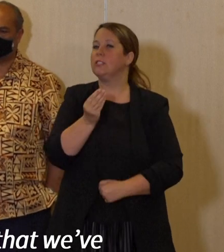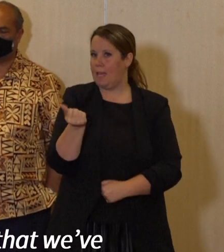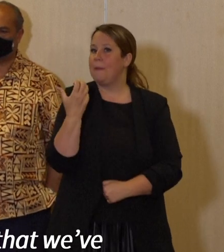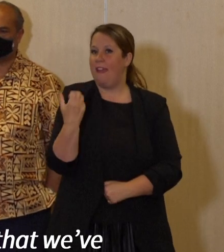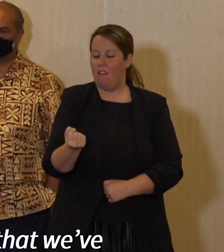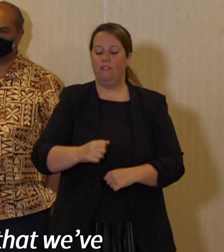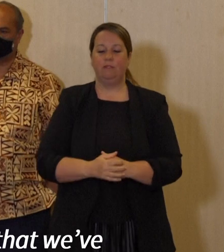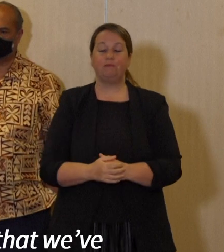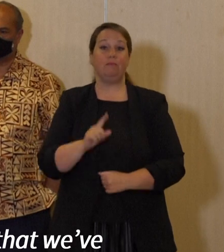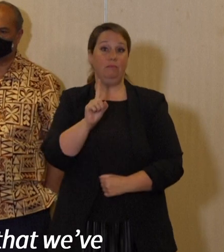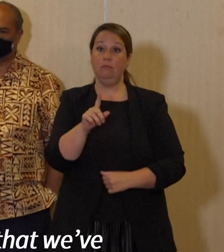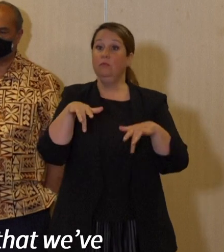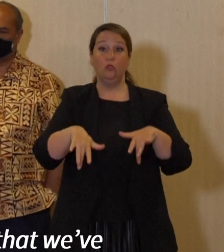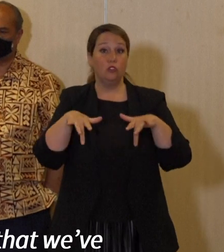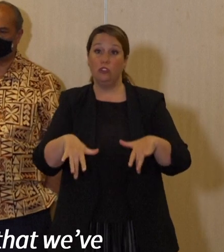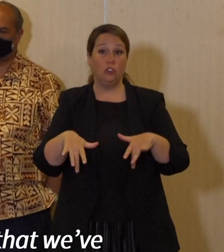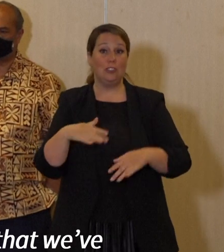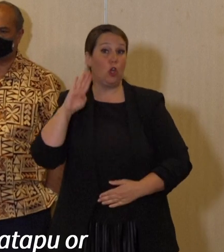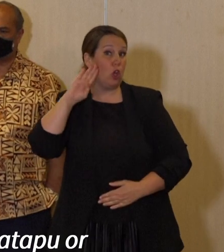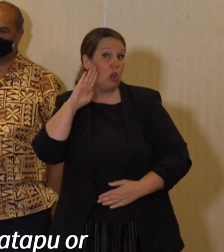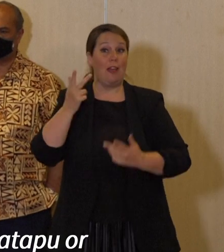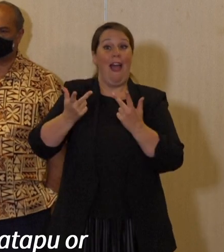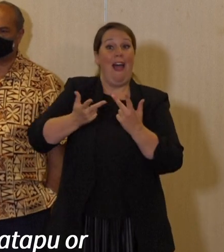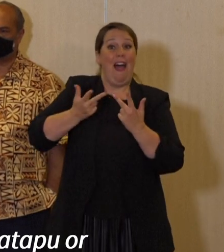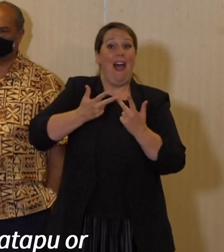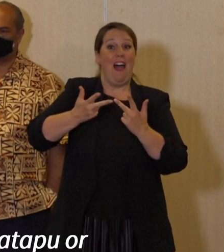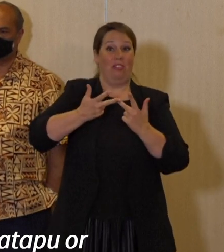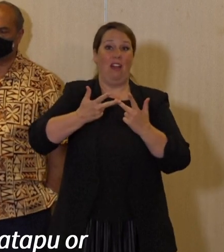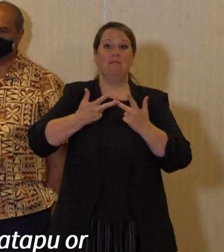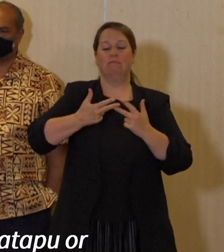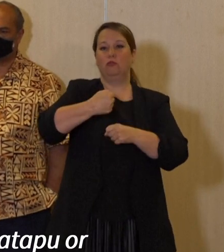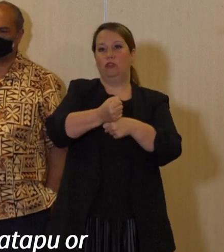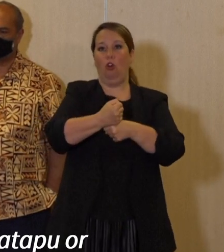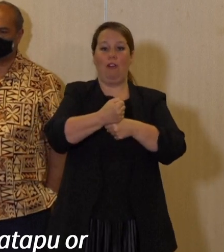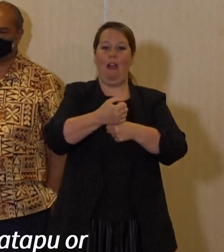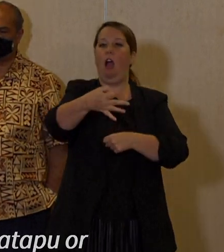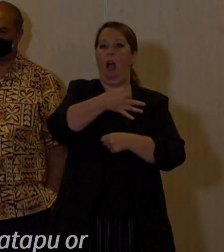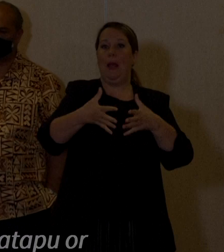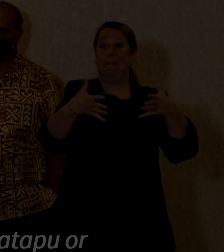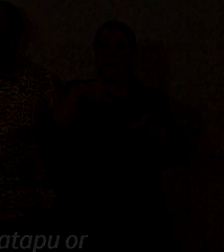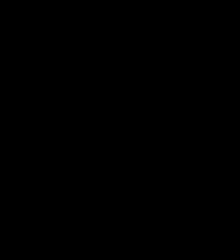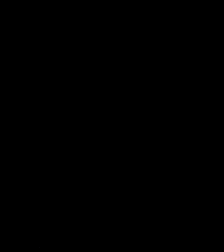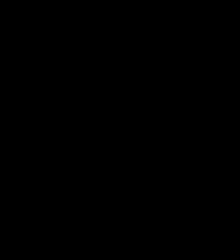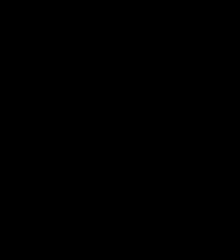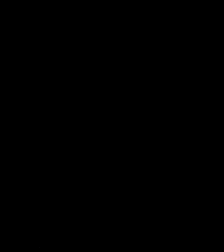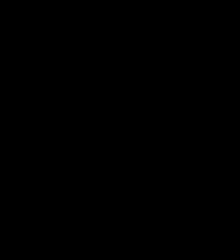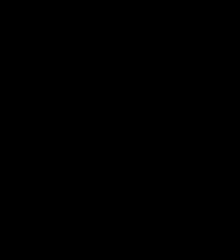would note that we've not yet received news from other coastal areas of Tongatapu or the outer islands yet.